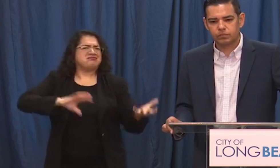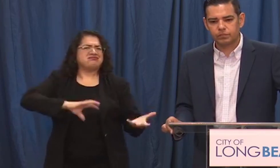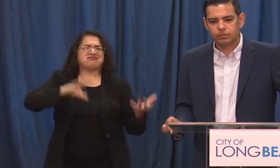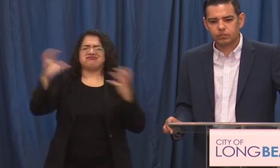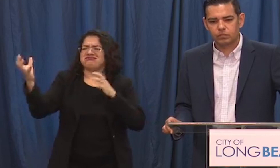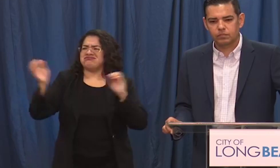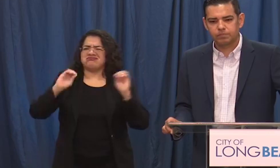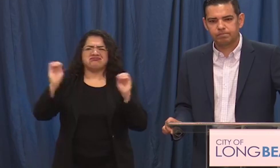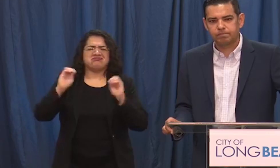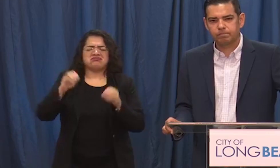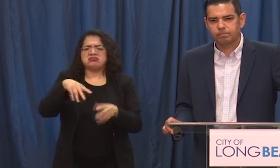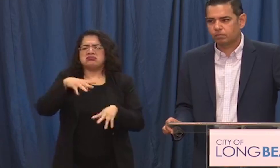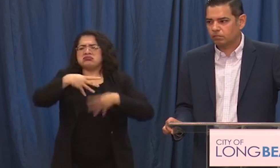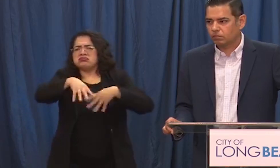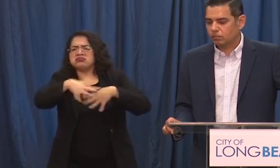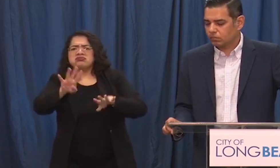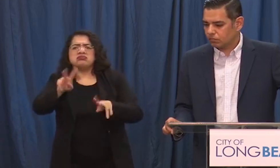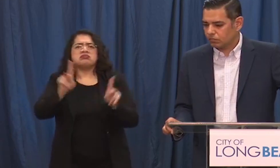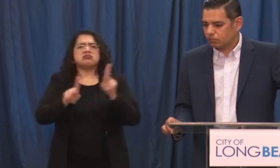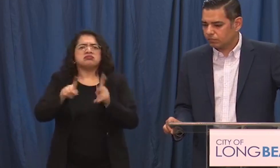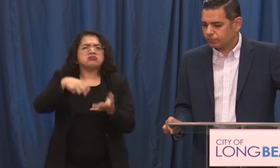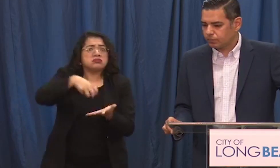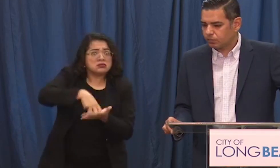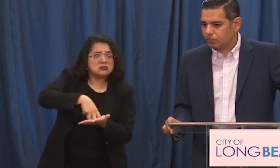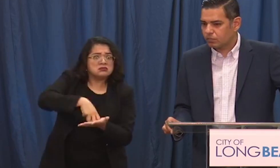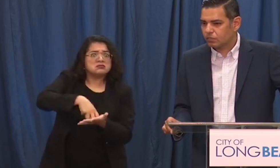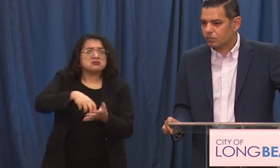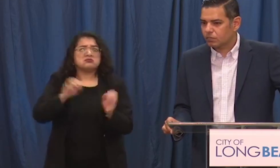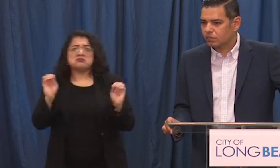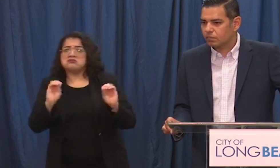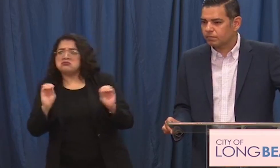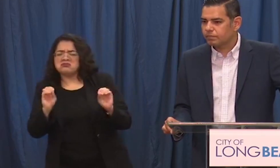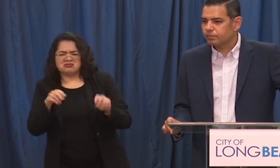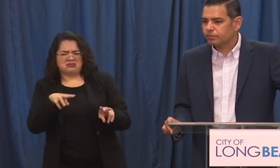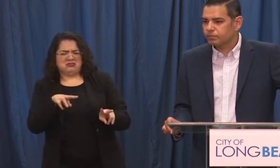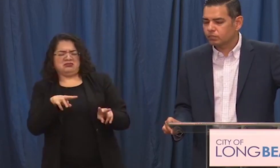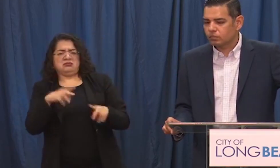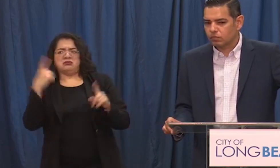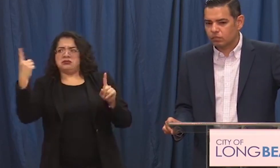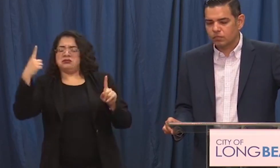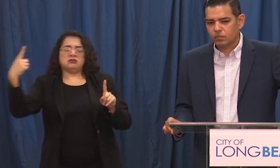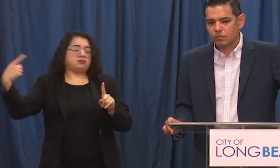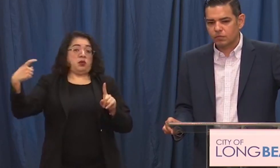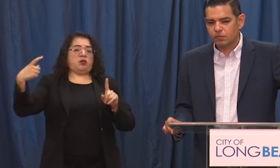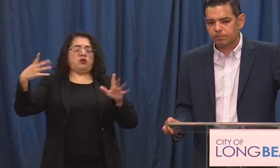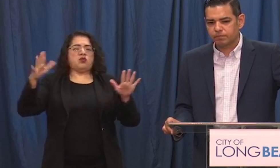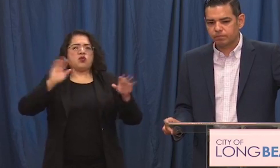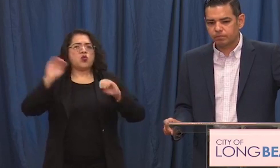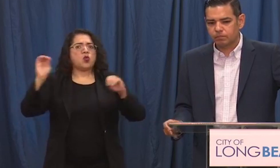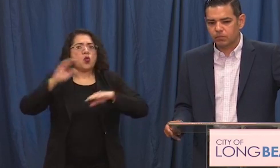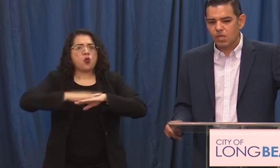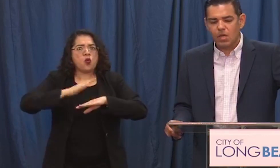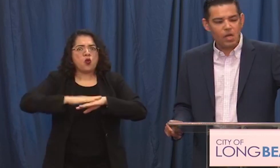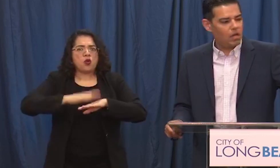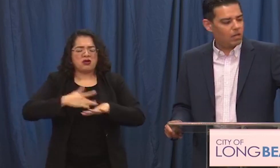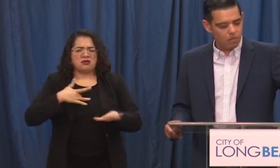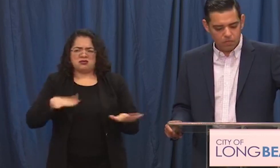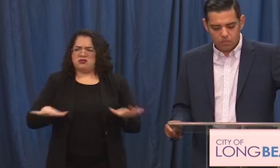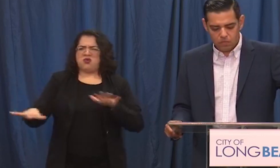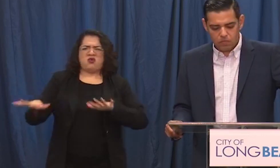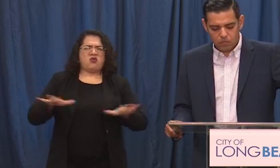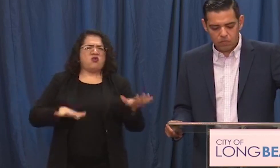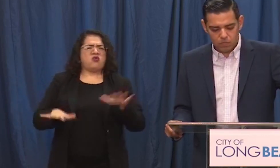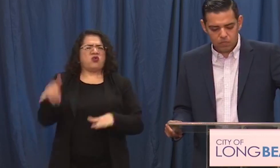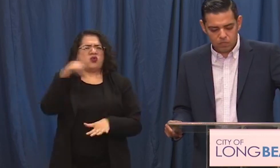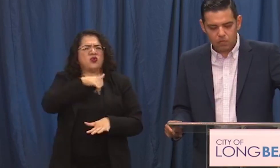work of a reporter uh and and he was nevertheless fired upon without warning can you respond to that and explain